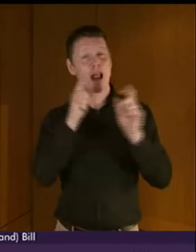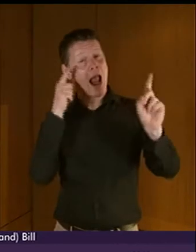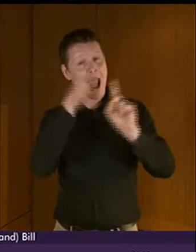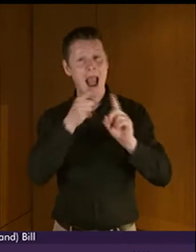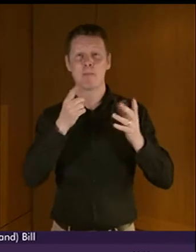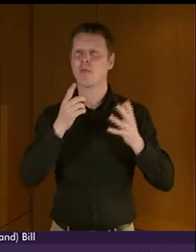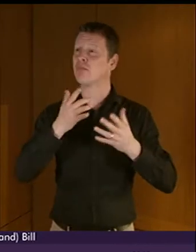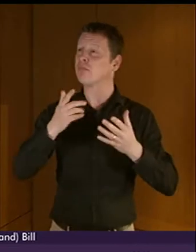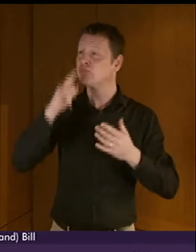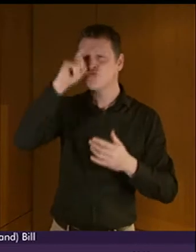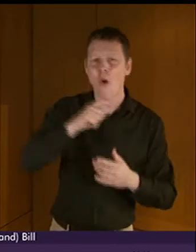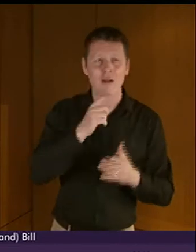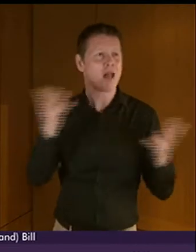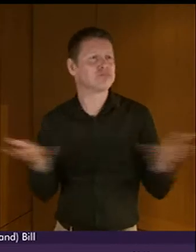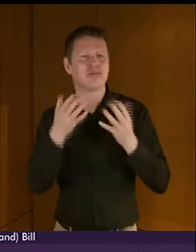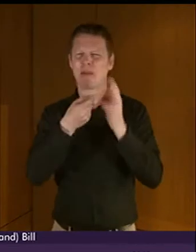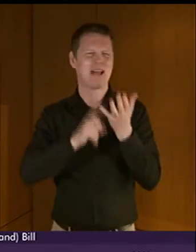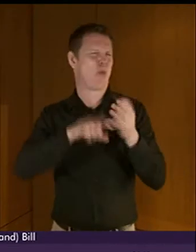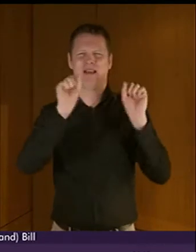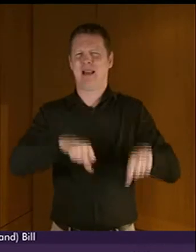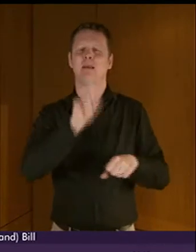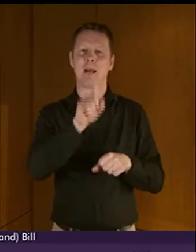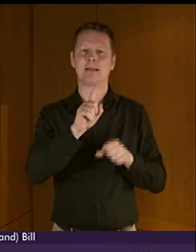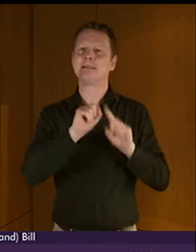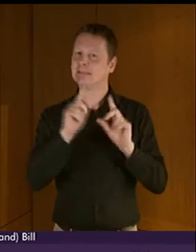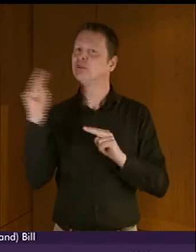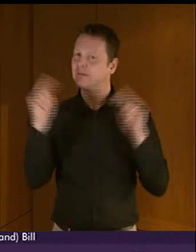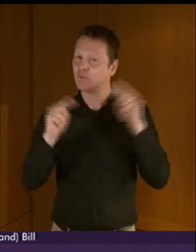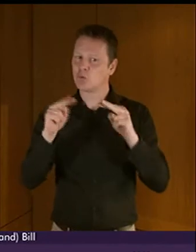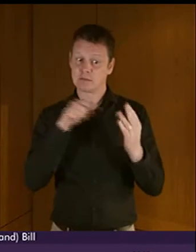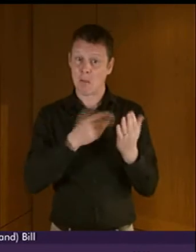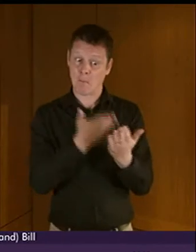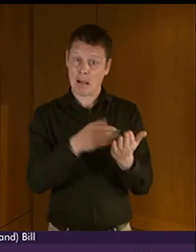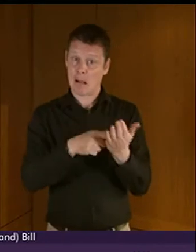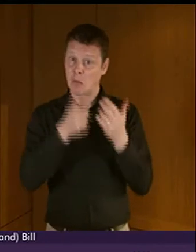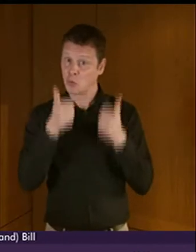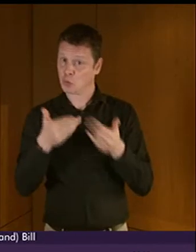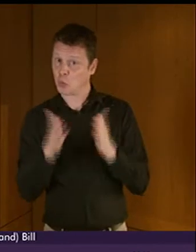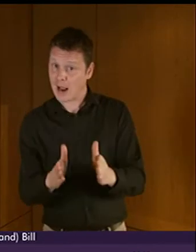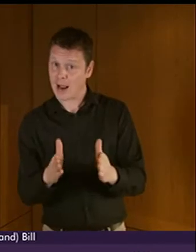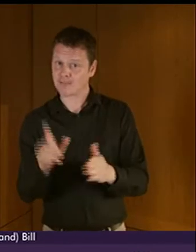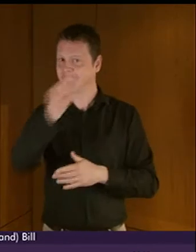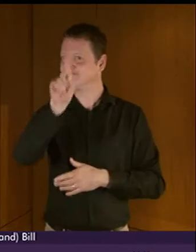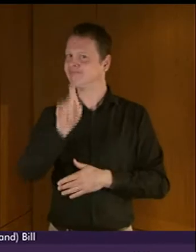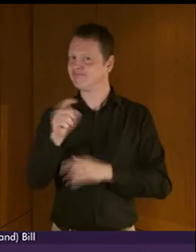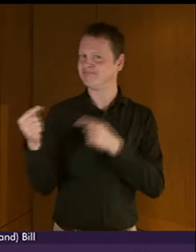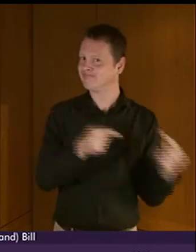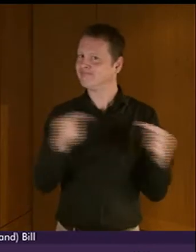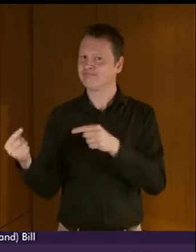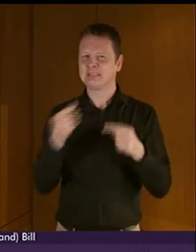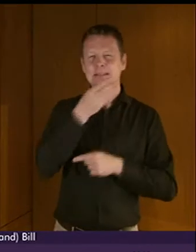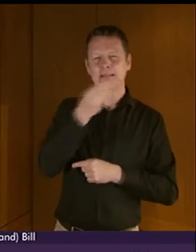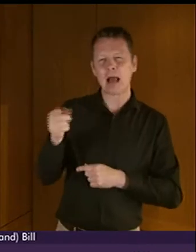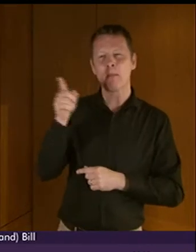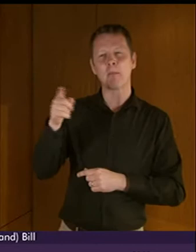profile of BSL, there were some different views about whether the bill was the best way to achieve it. Indeed, some public